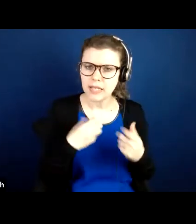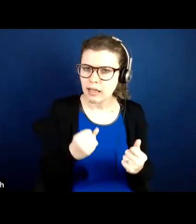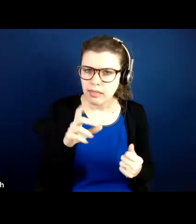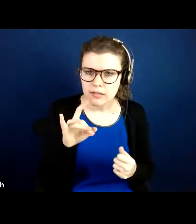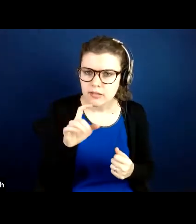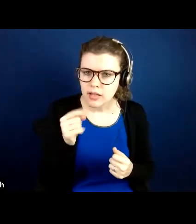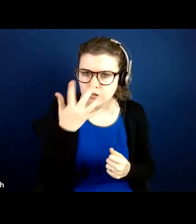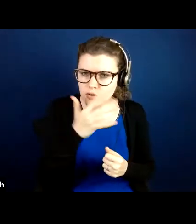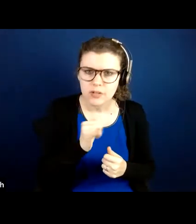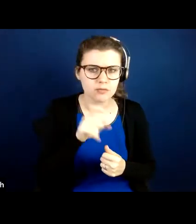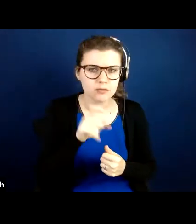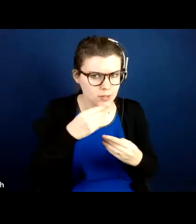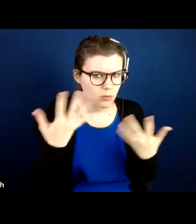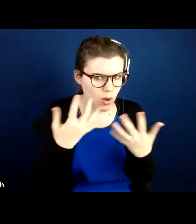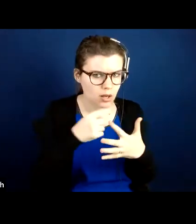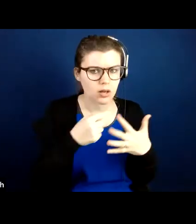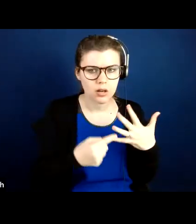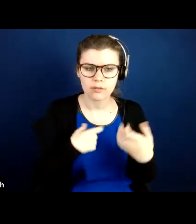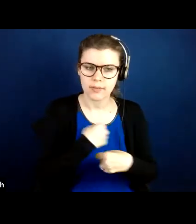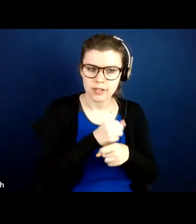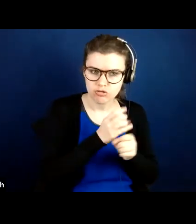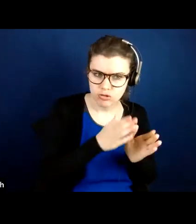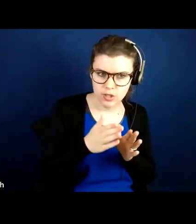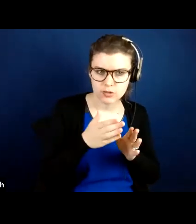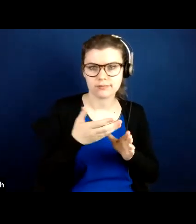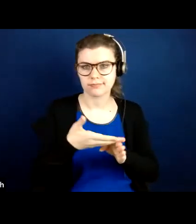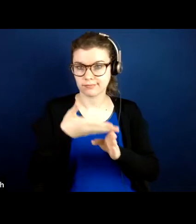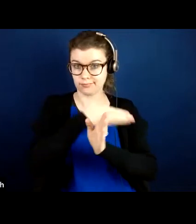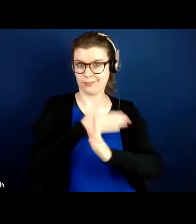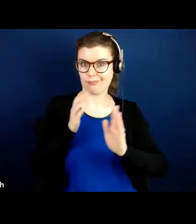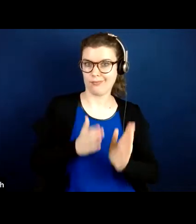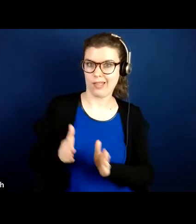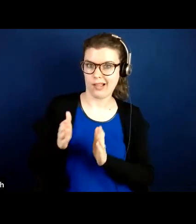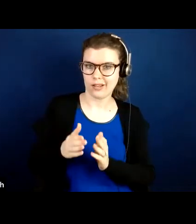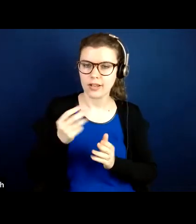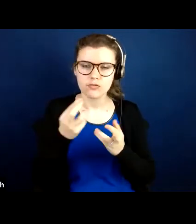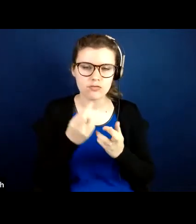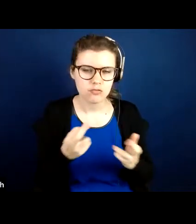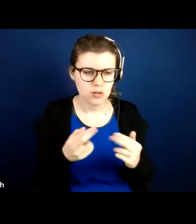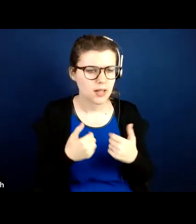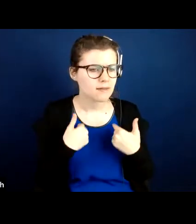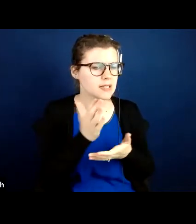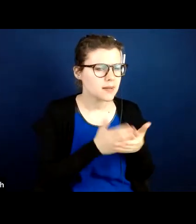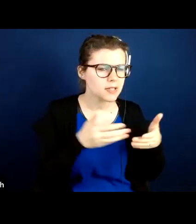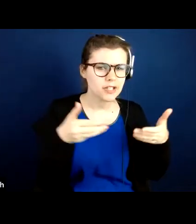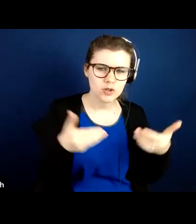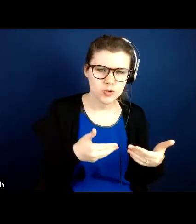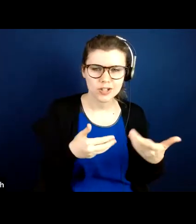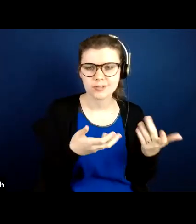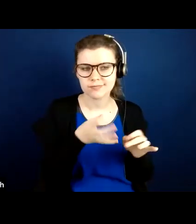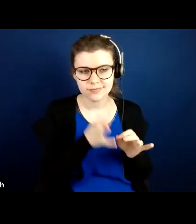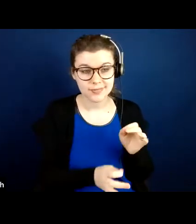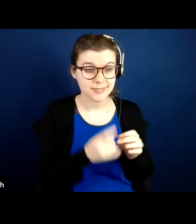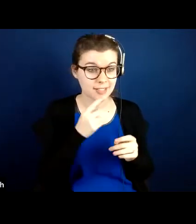making changes, planning ahead and resources. There's some introductory content that begins with you